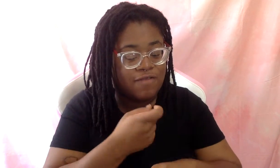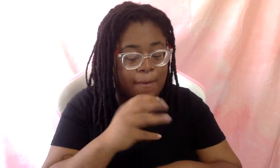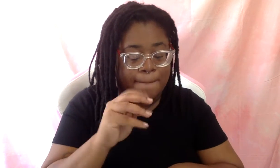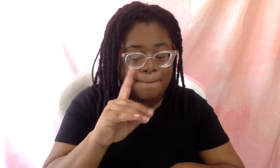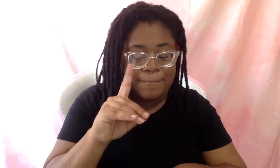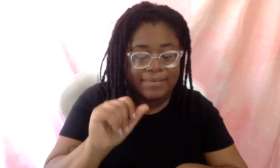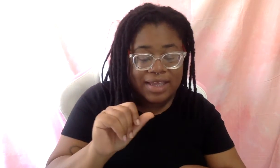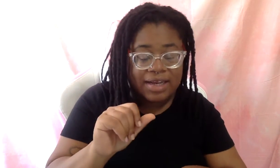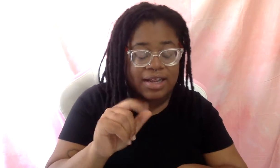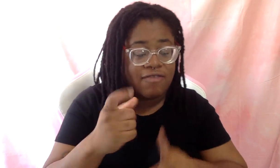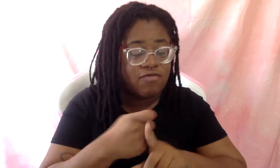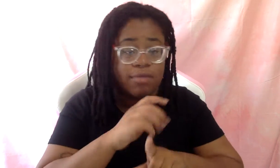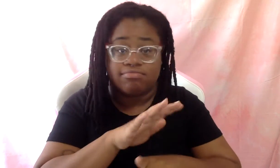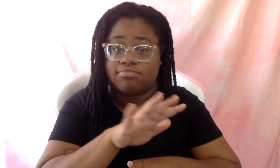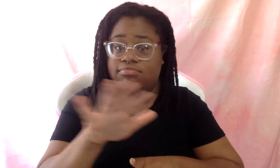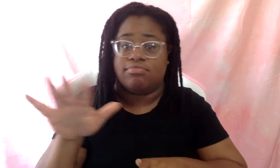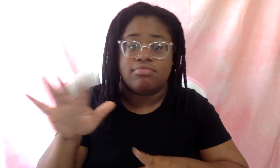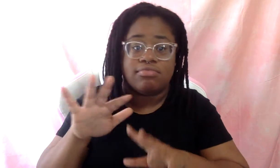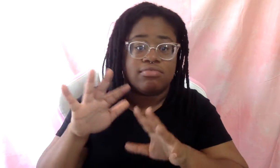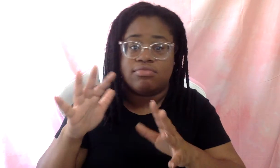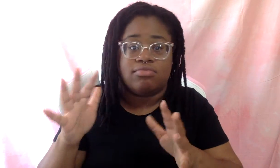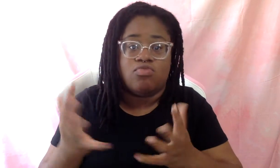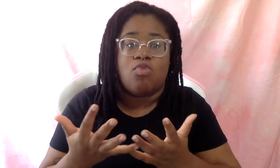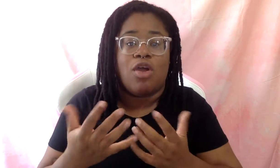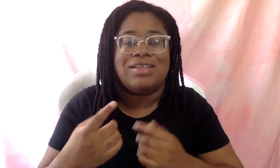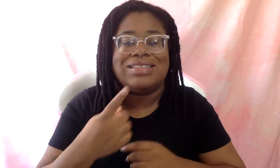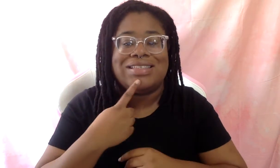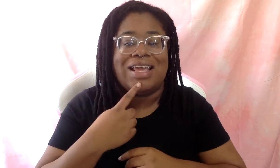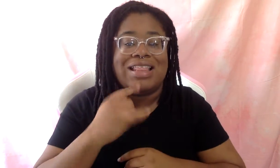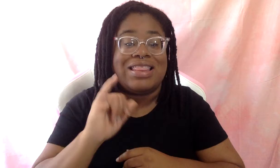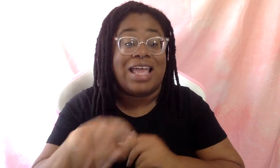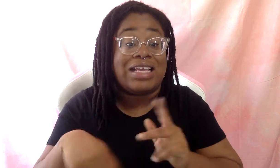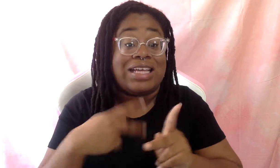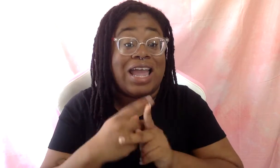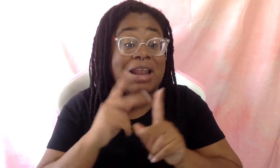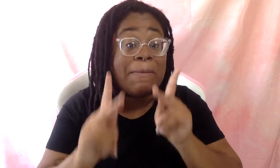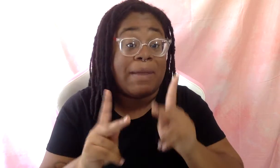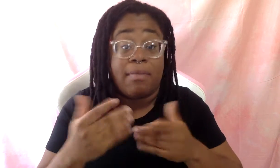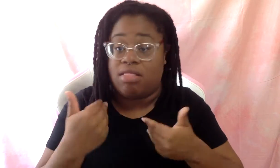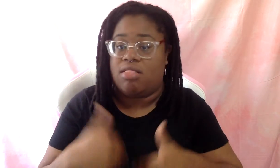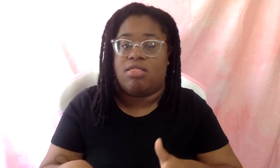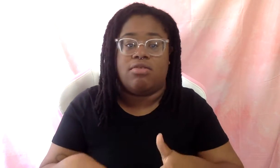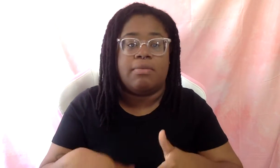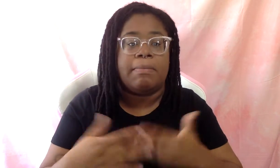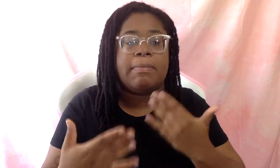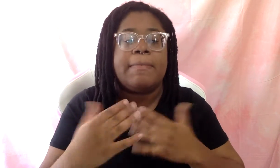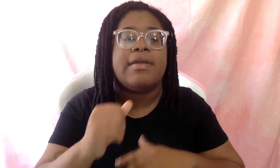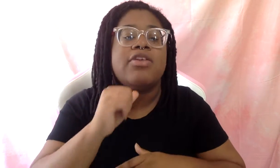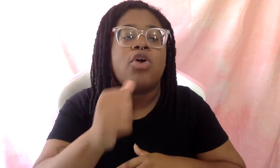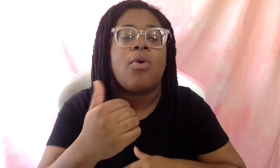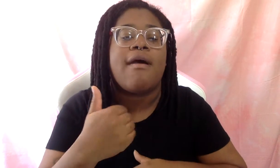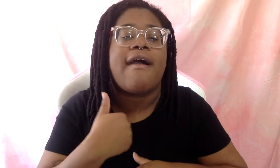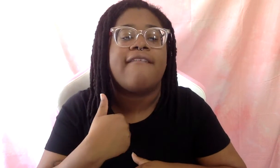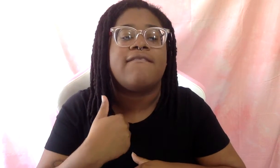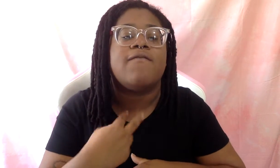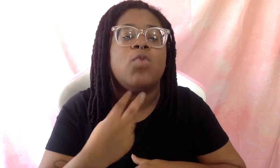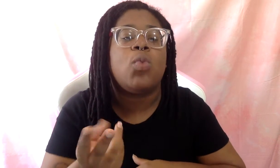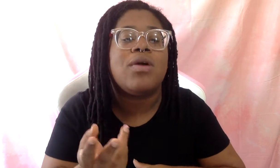messages from all around us are telling us that certain people should not have a voice. Are there any messages that you tell